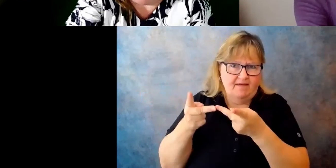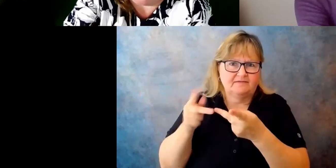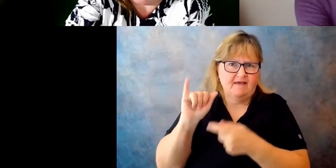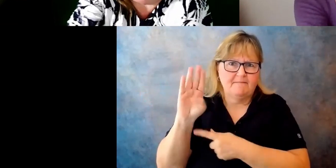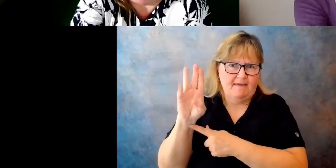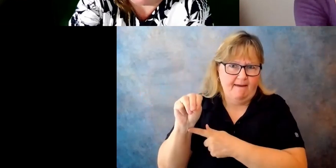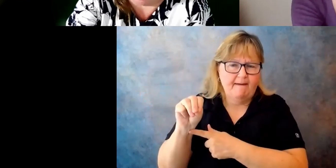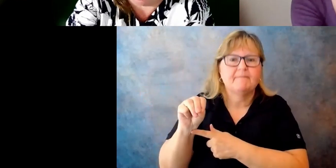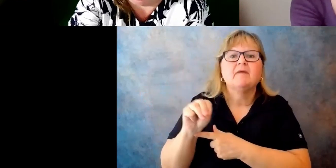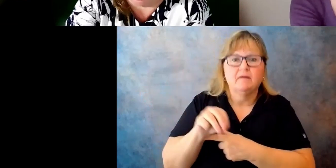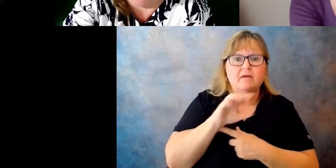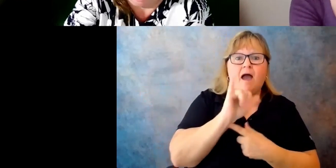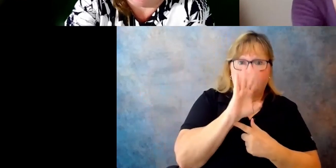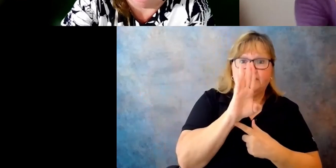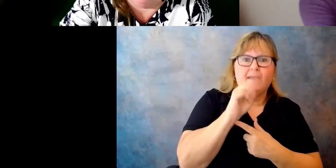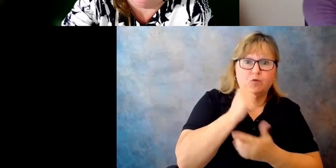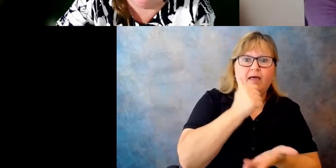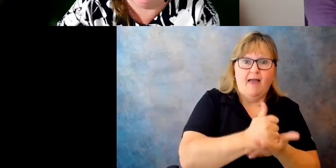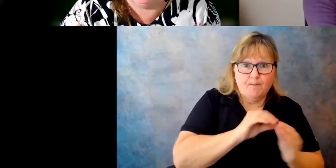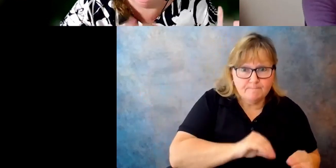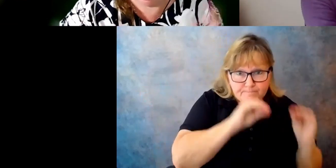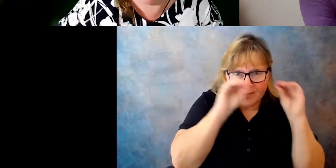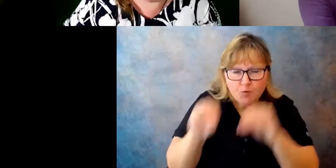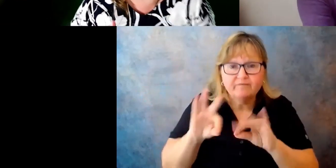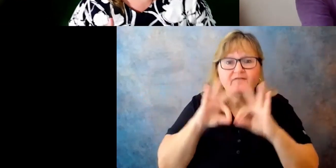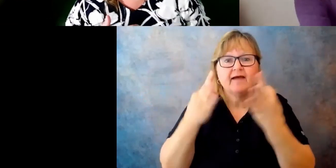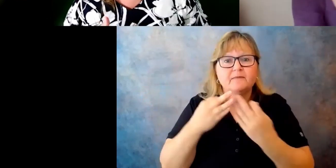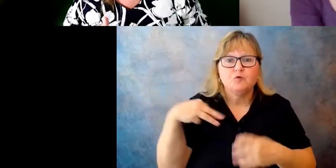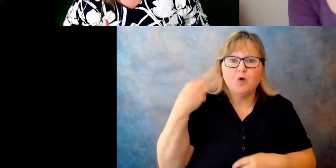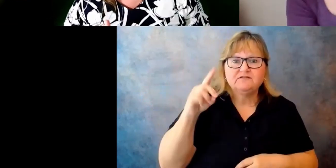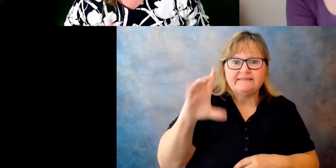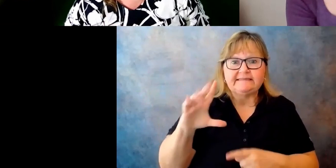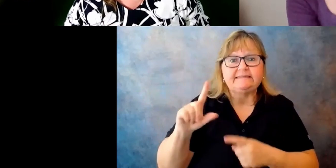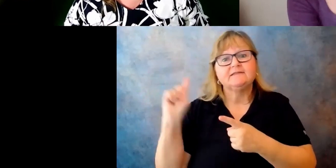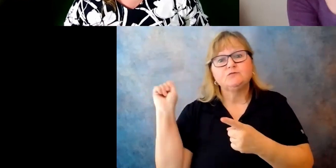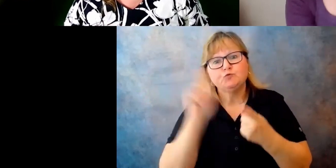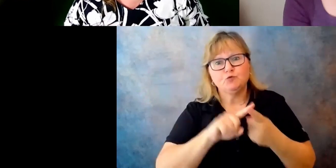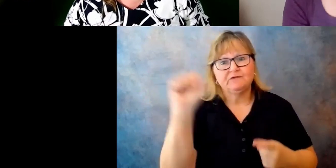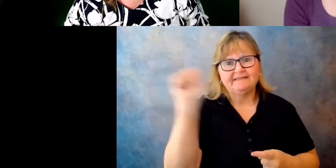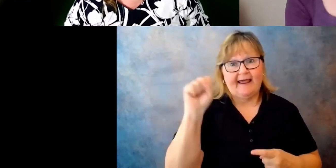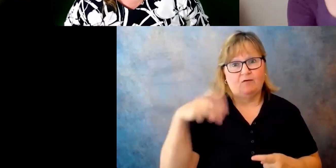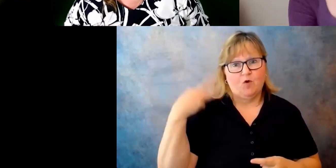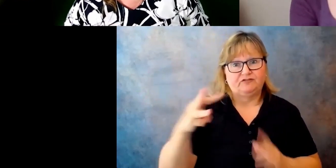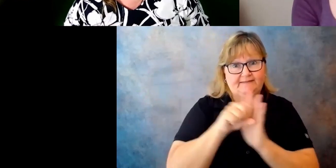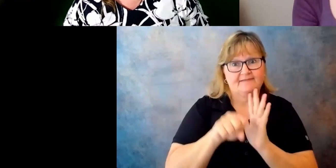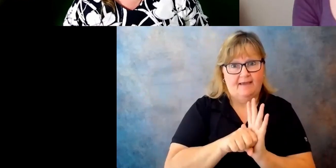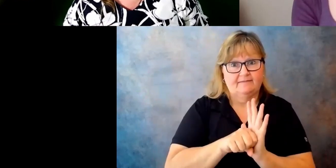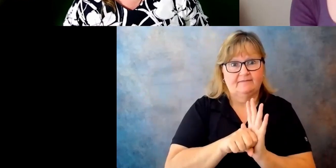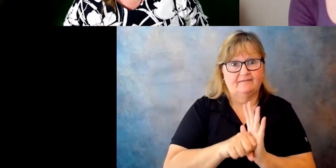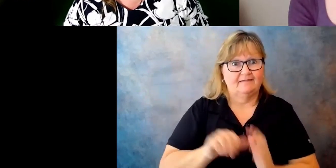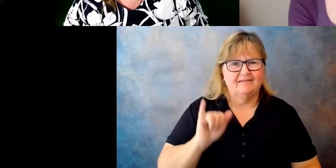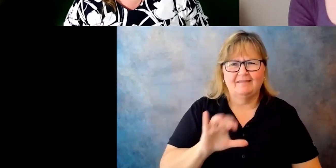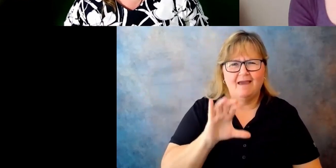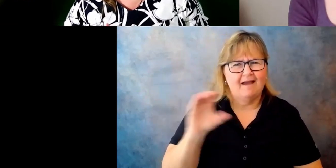going to help move your family to from Washington, DC to Seattle. That company is not going to give